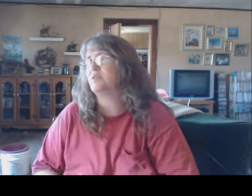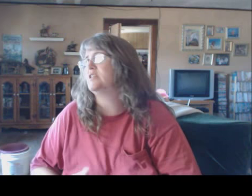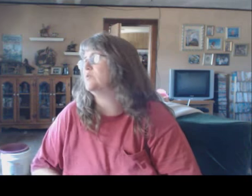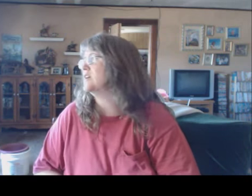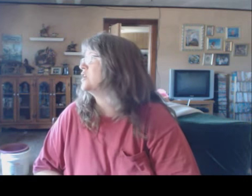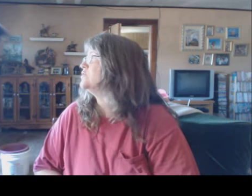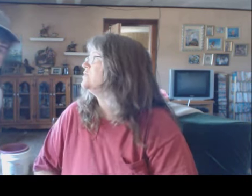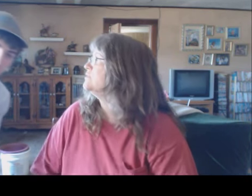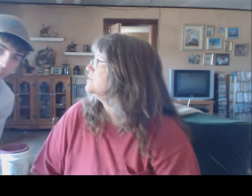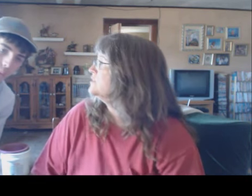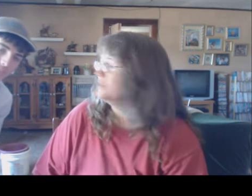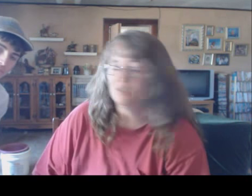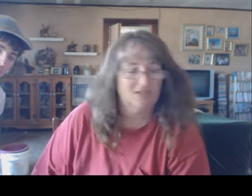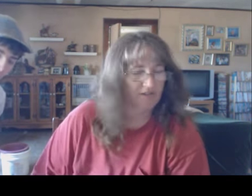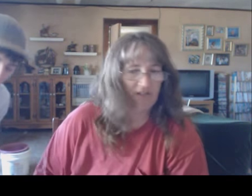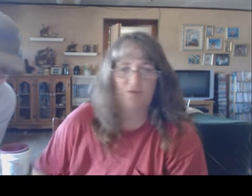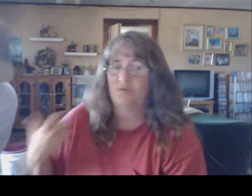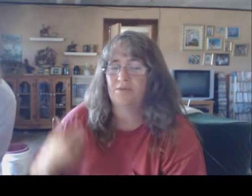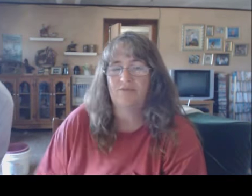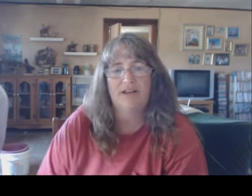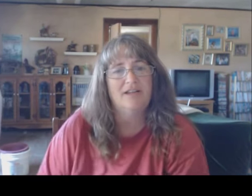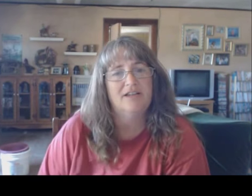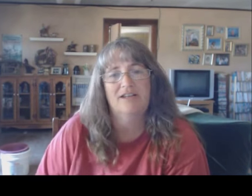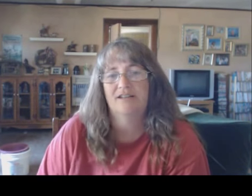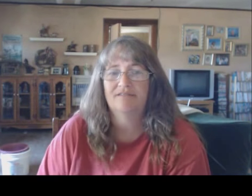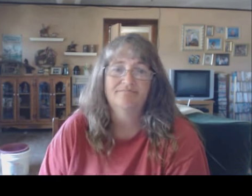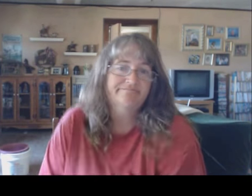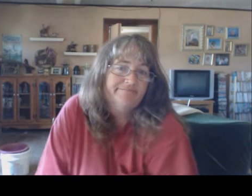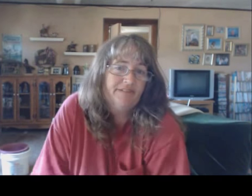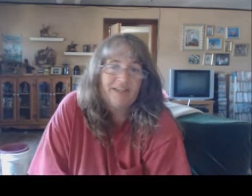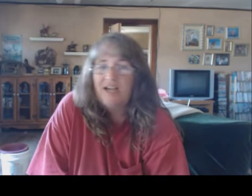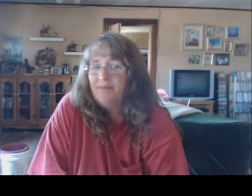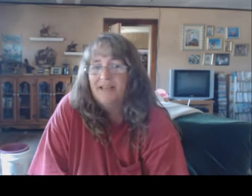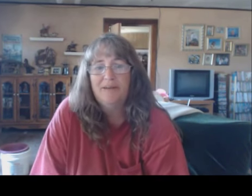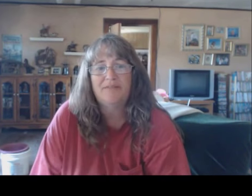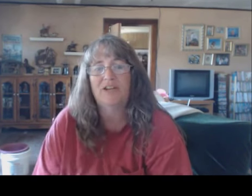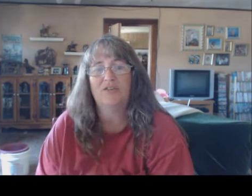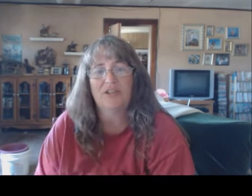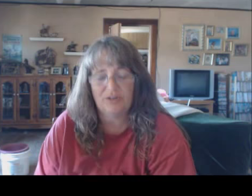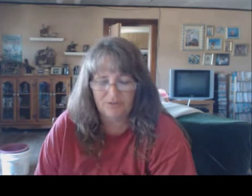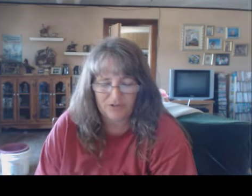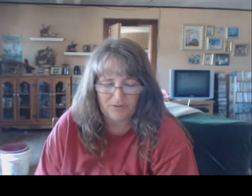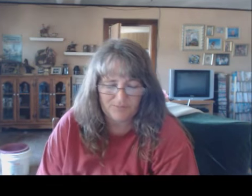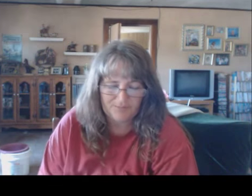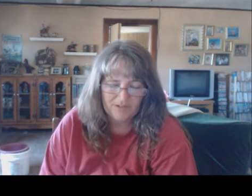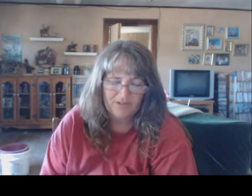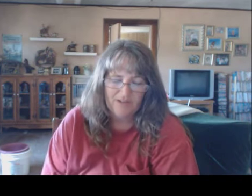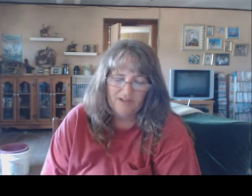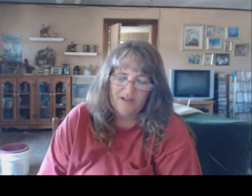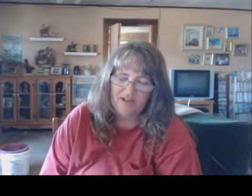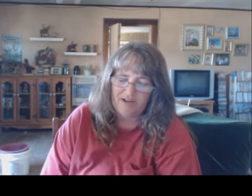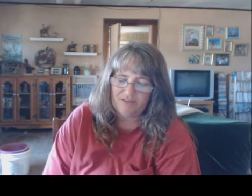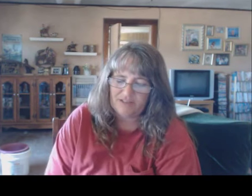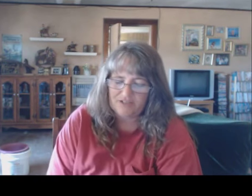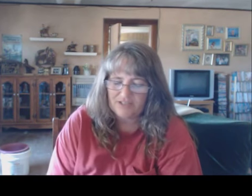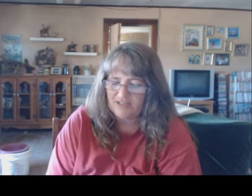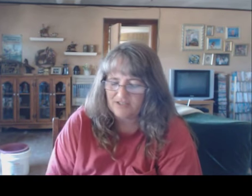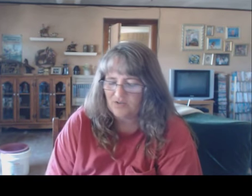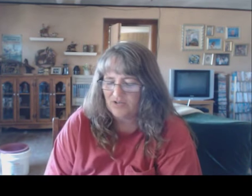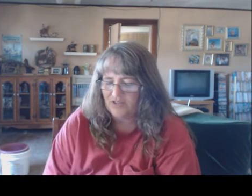Next week is what? Goat. So, we'll be ready and if they come, they come. If they don't, they don't. So... I don't think there's anything else going